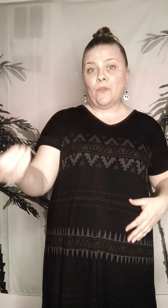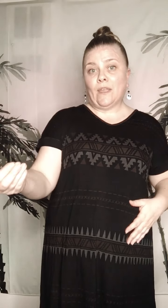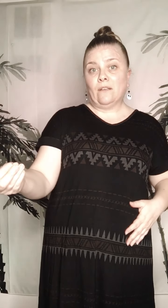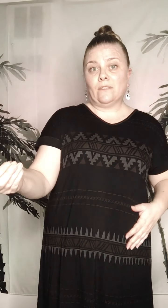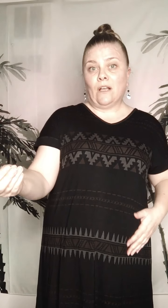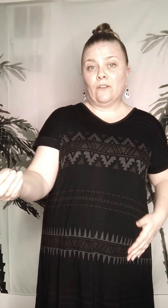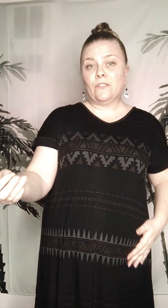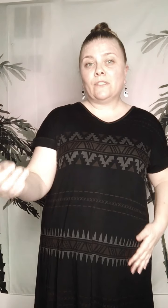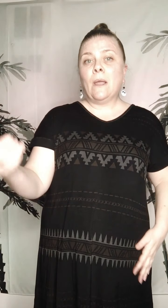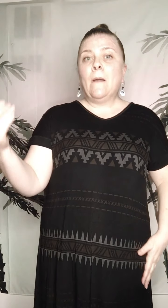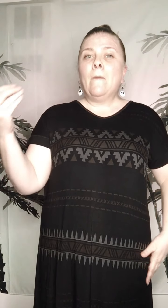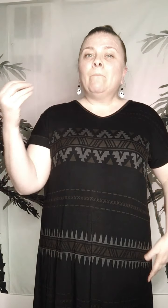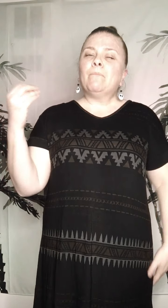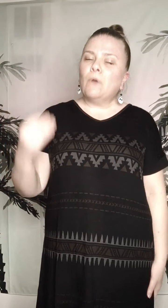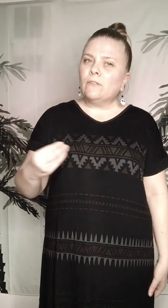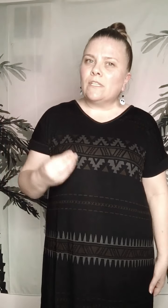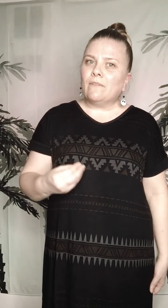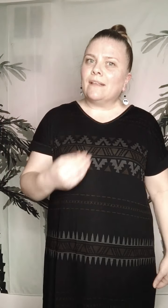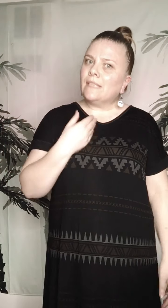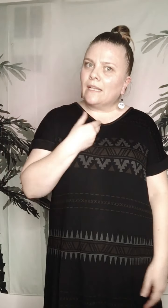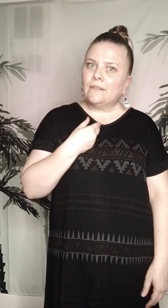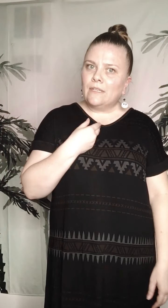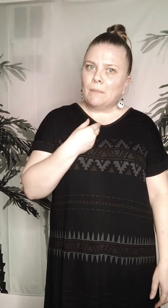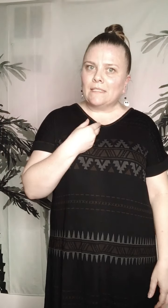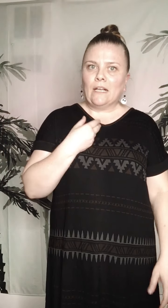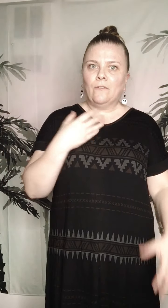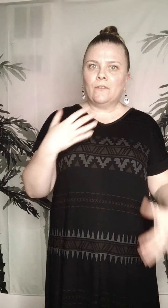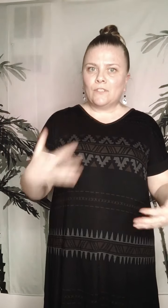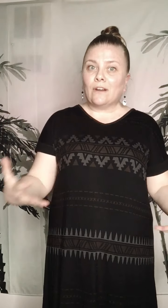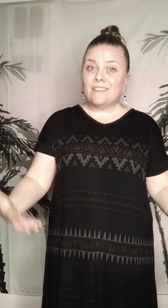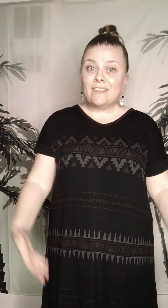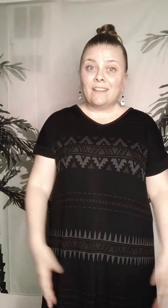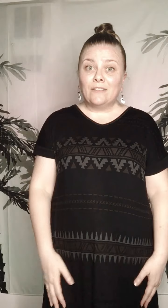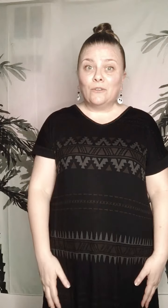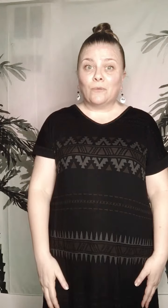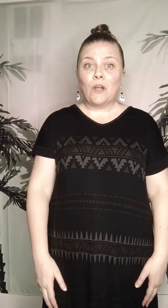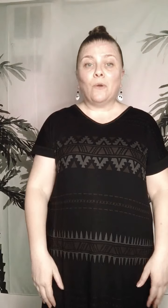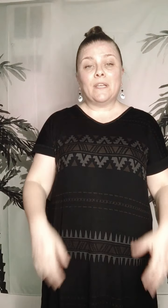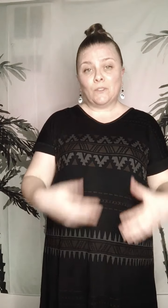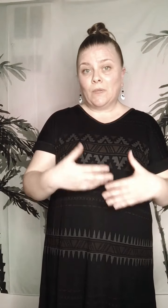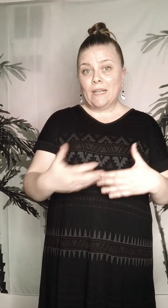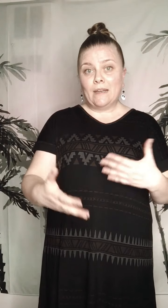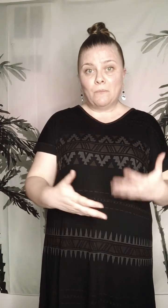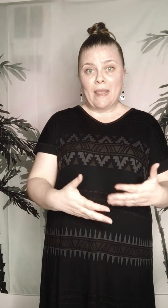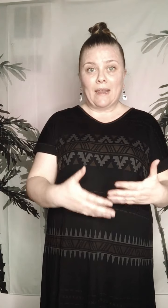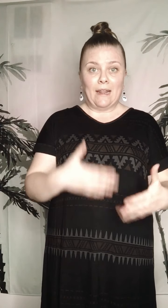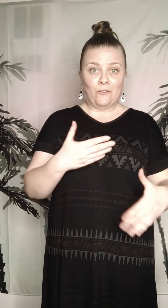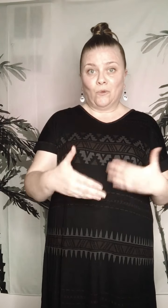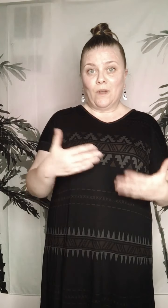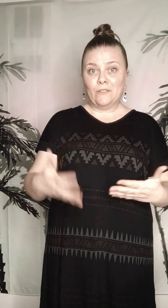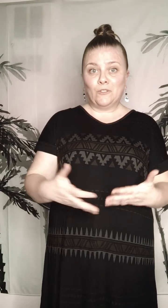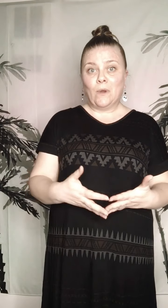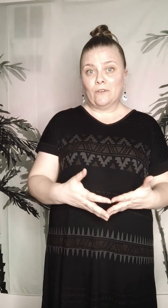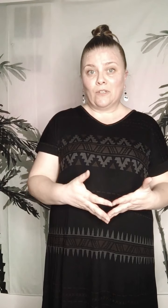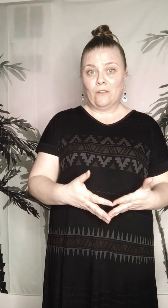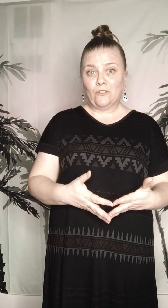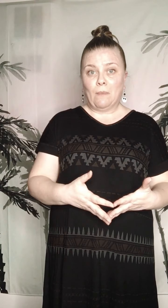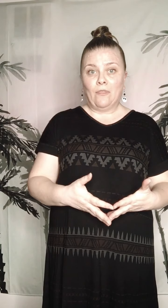$1,000. Most of us, including myself, started selling LuLaRoe because we needed to make an extra $100 to $200 a month.